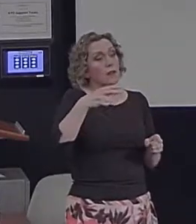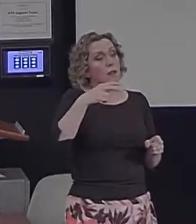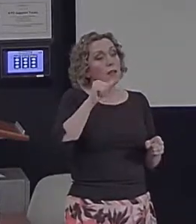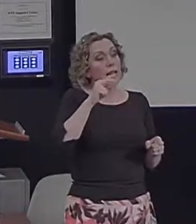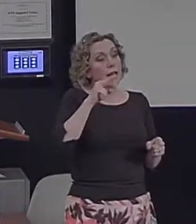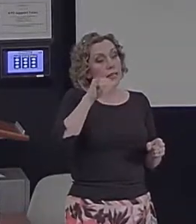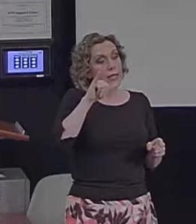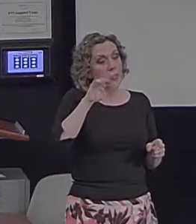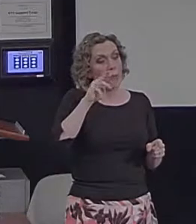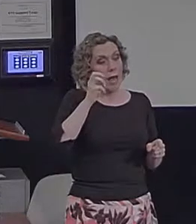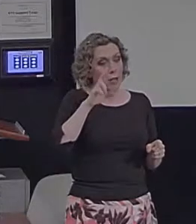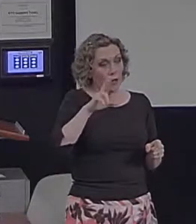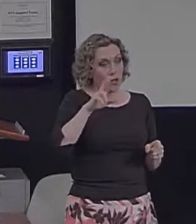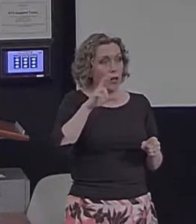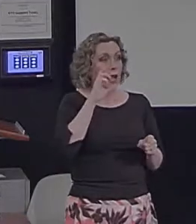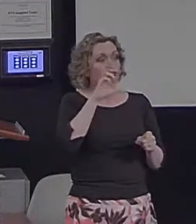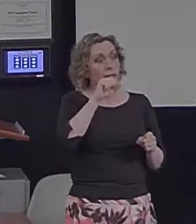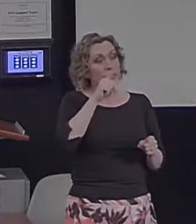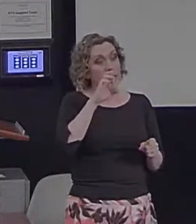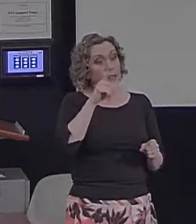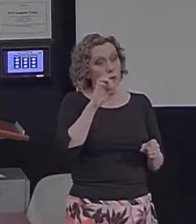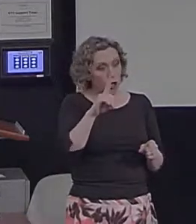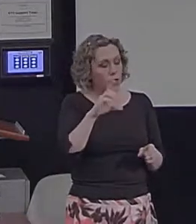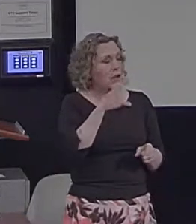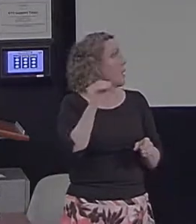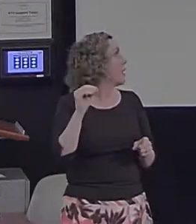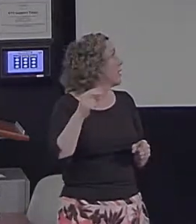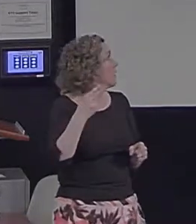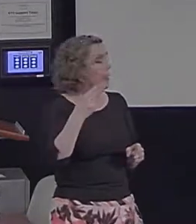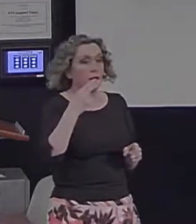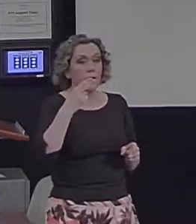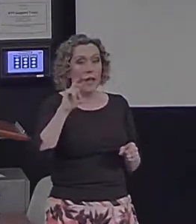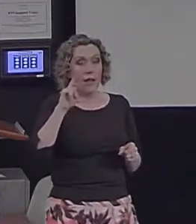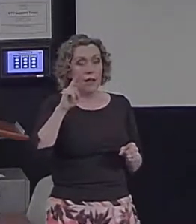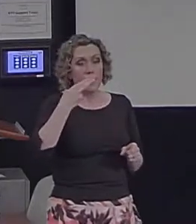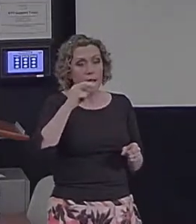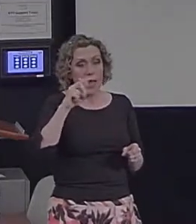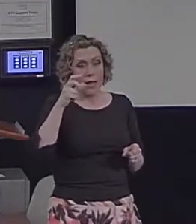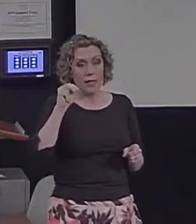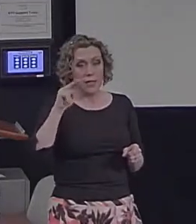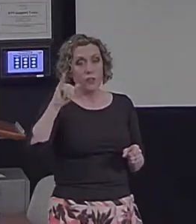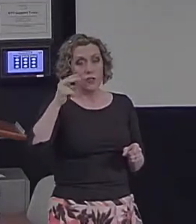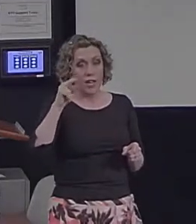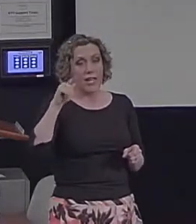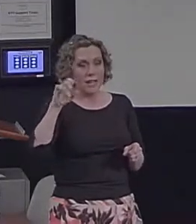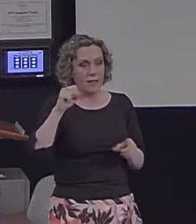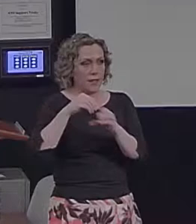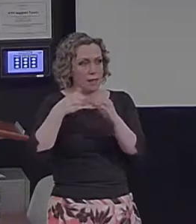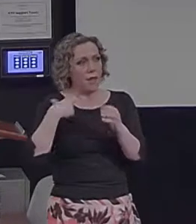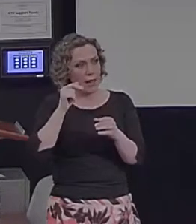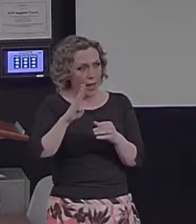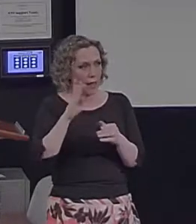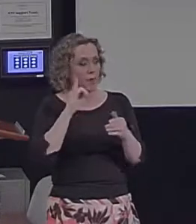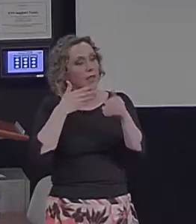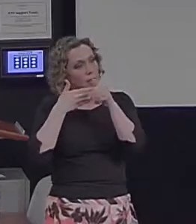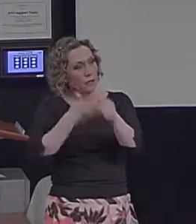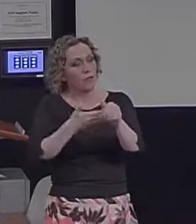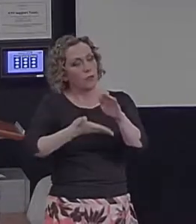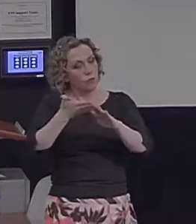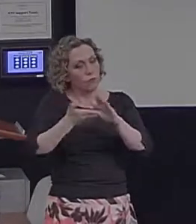Jing, a current graduate student in the lab. They've run most of the studies that we've done on episodic specificity induction. What